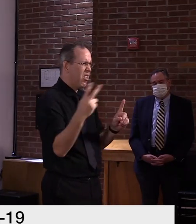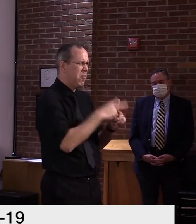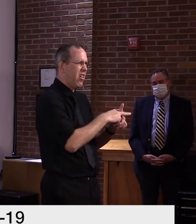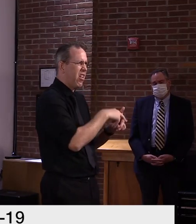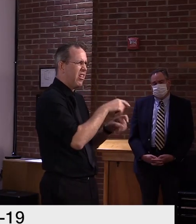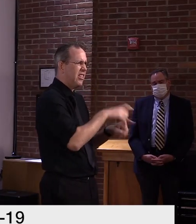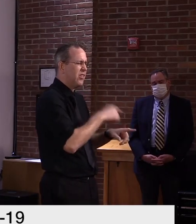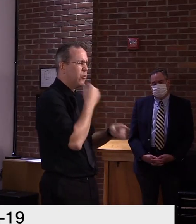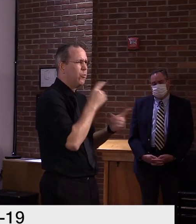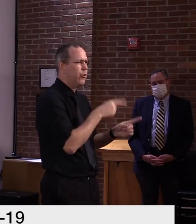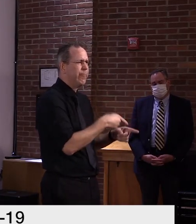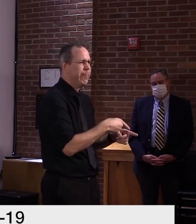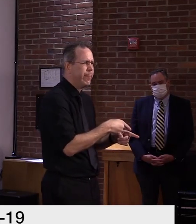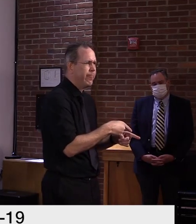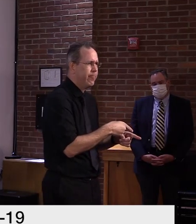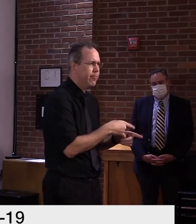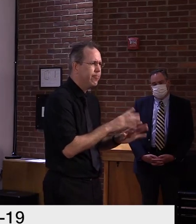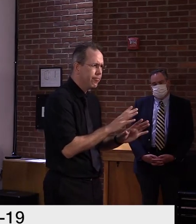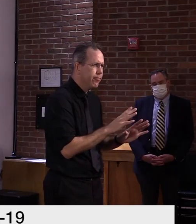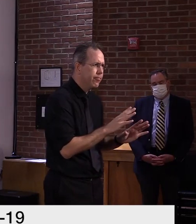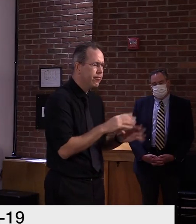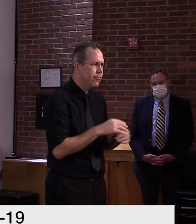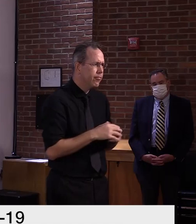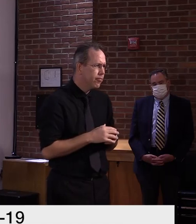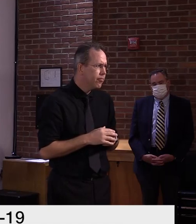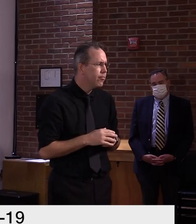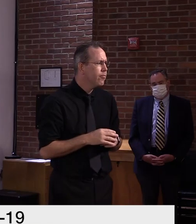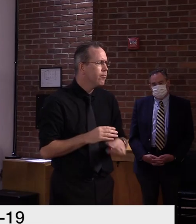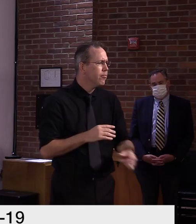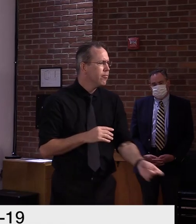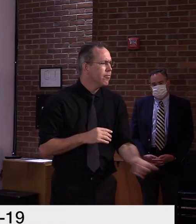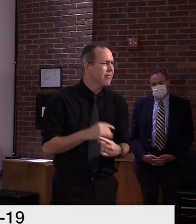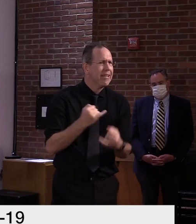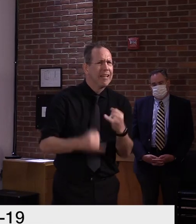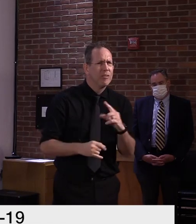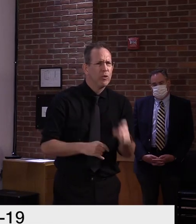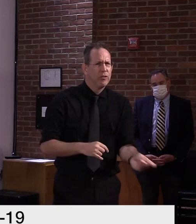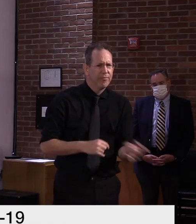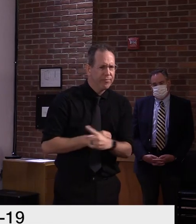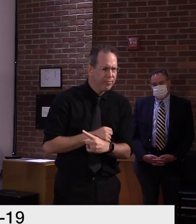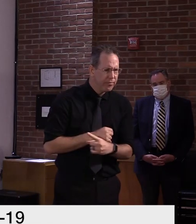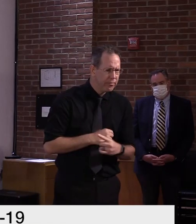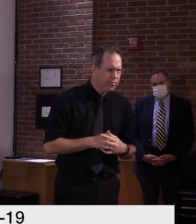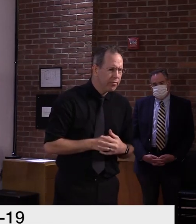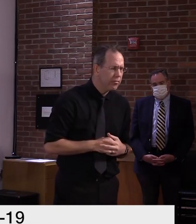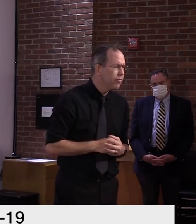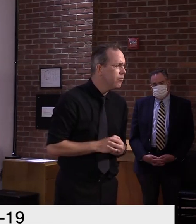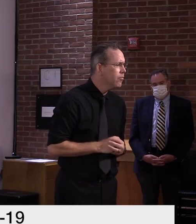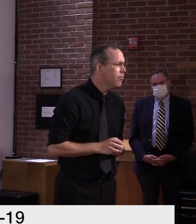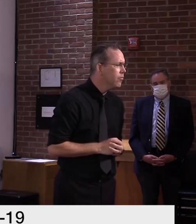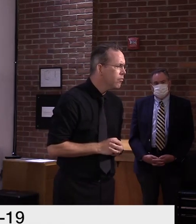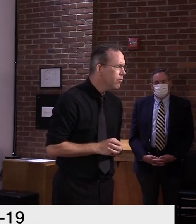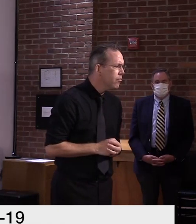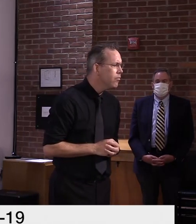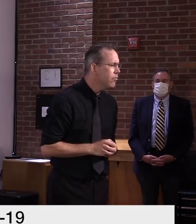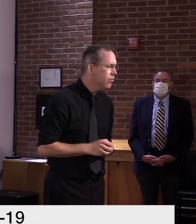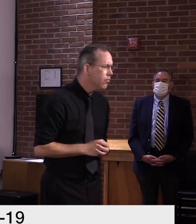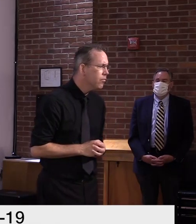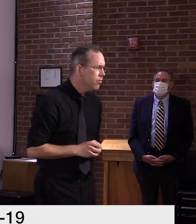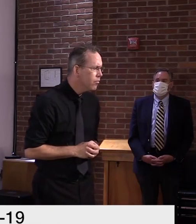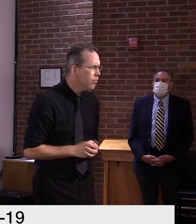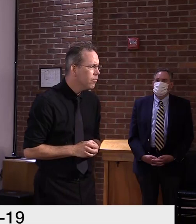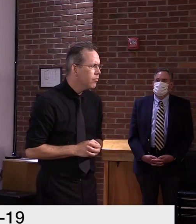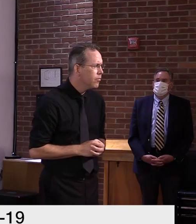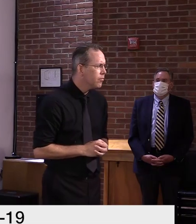So, okay, thank you. Uh, one last question for, uh, for governor Scott, um, governor, the londonderry